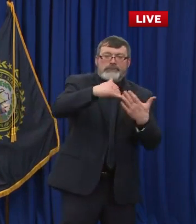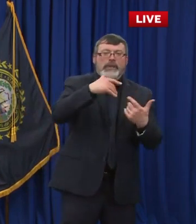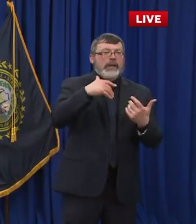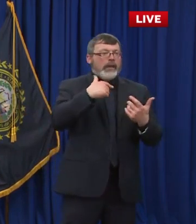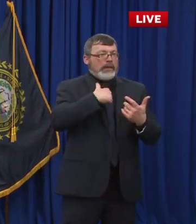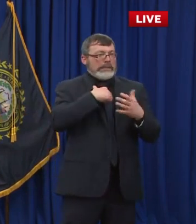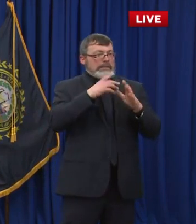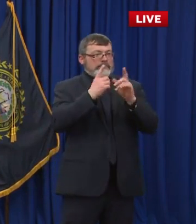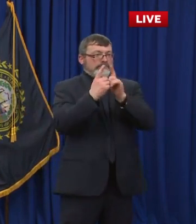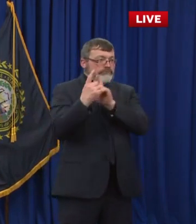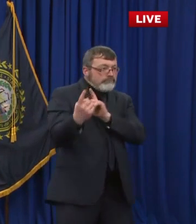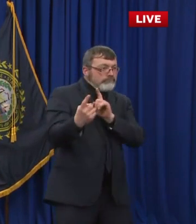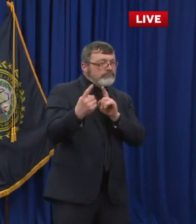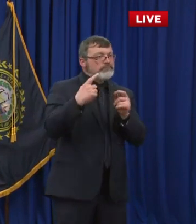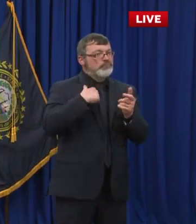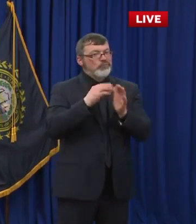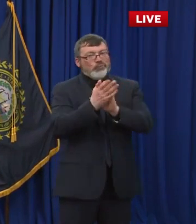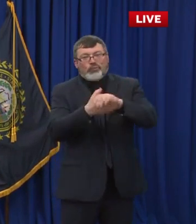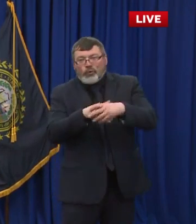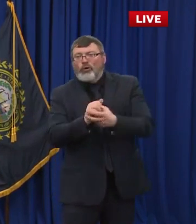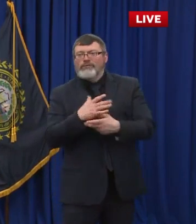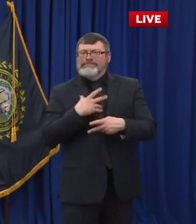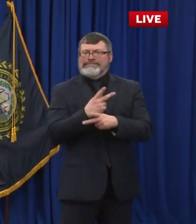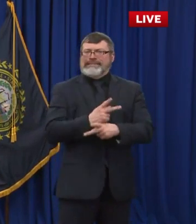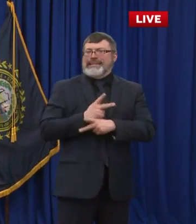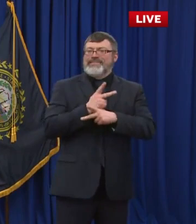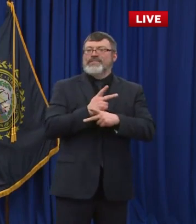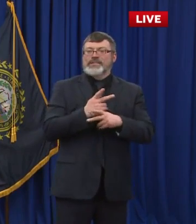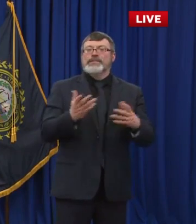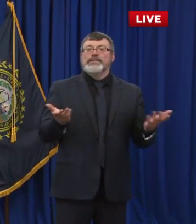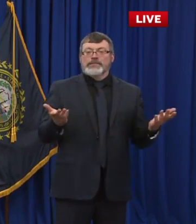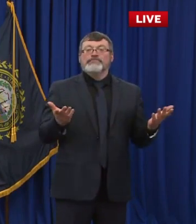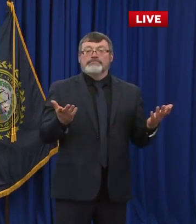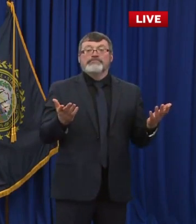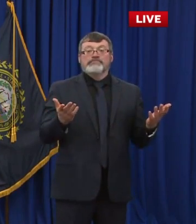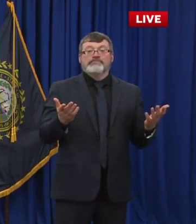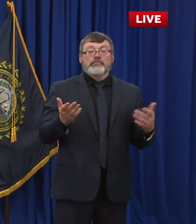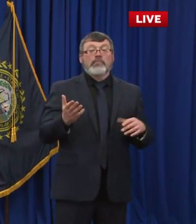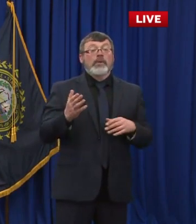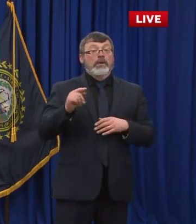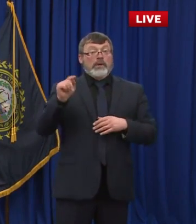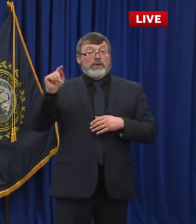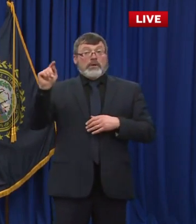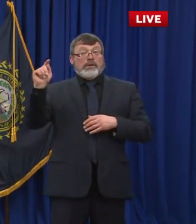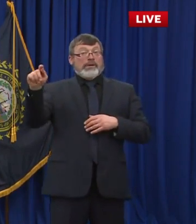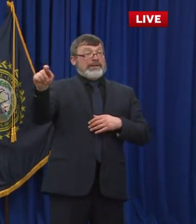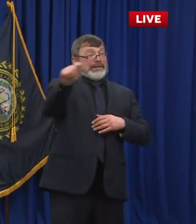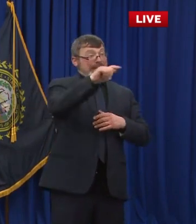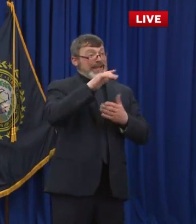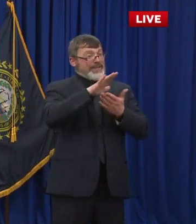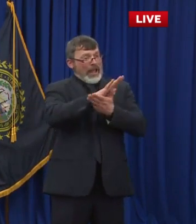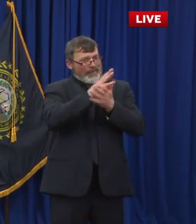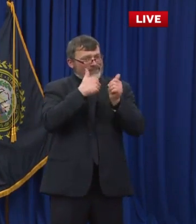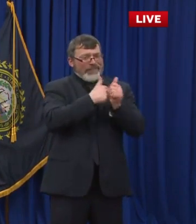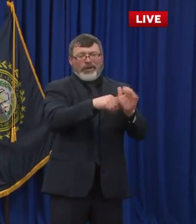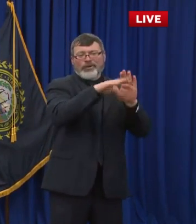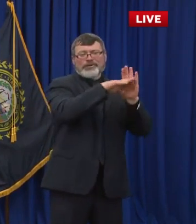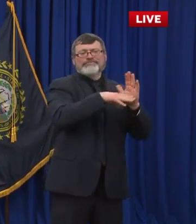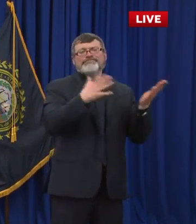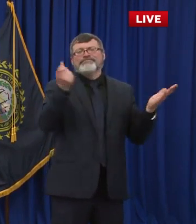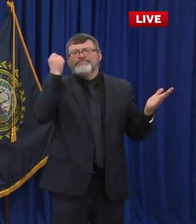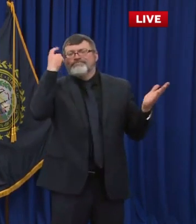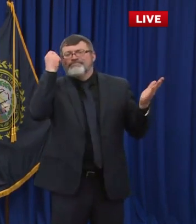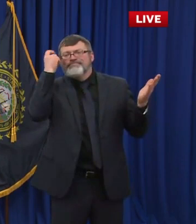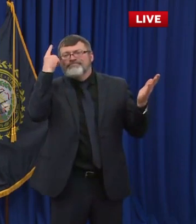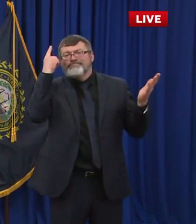their guidance, pushing the messaging. And unfortunately, those schools who have gone had to go remote. I mean, the message is there. If you want to be in class, you got to have to do the